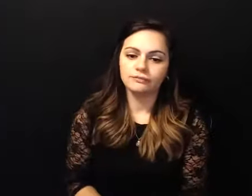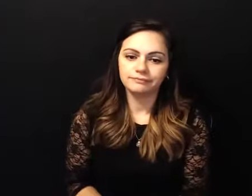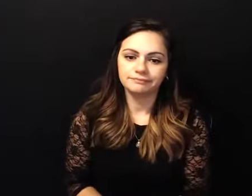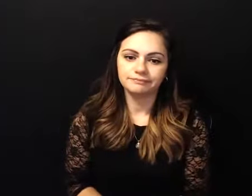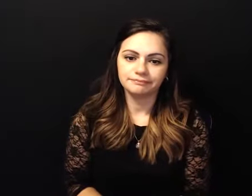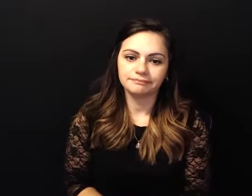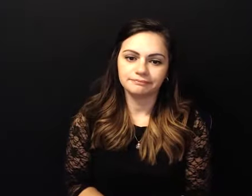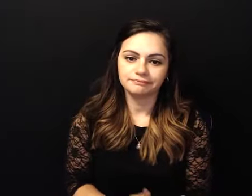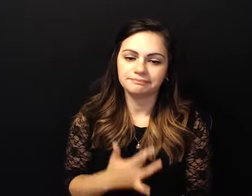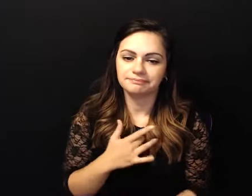we show up for each other here